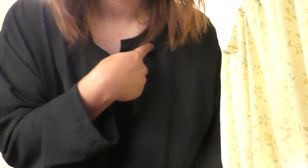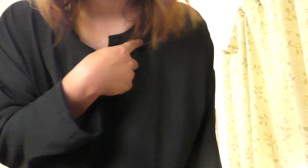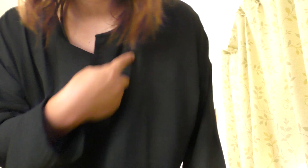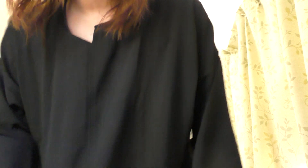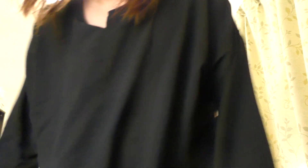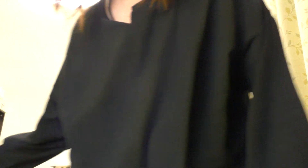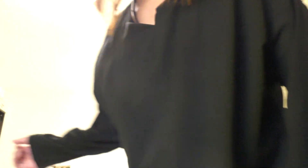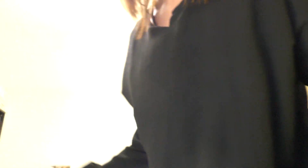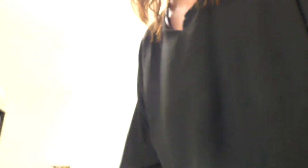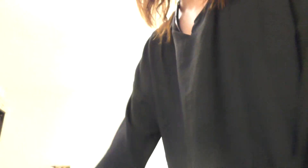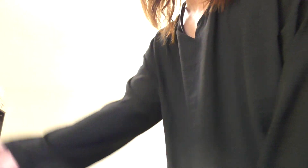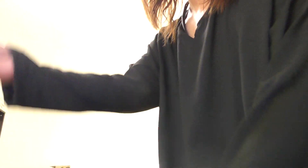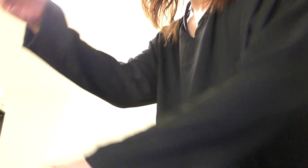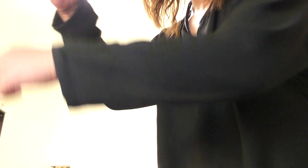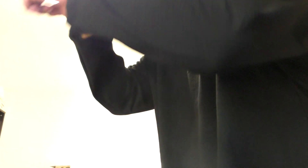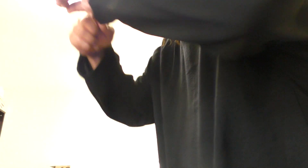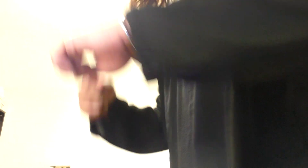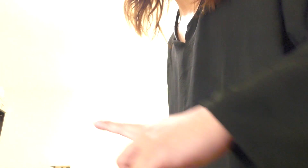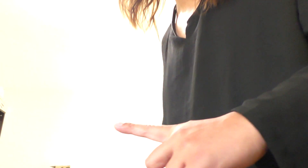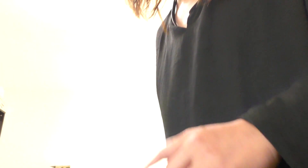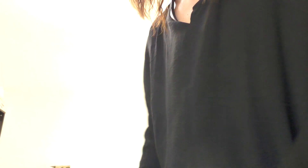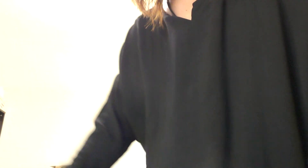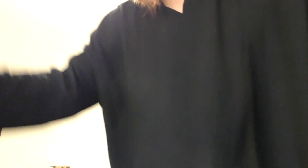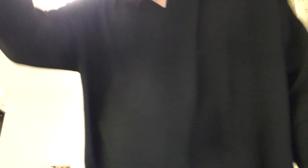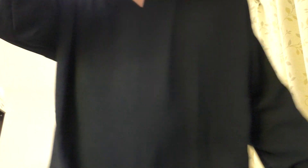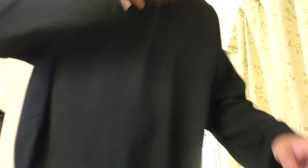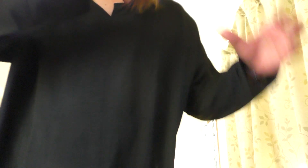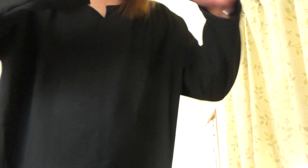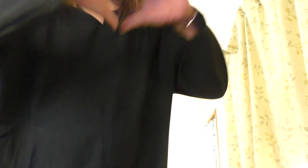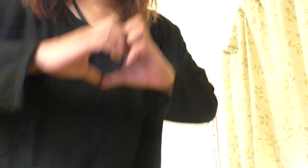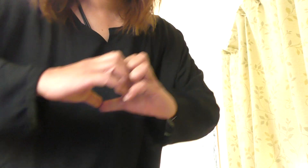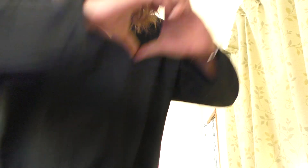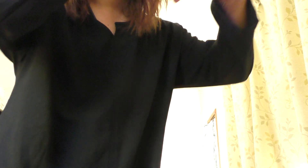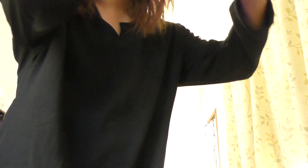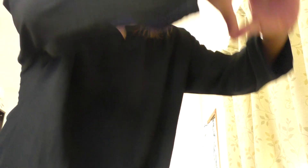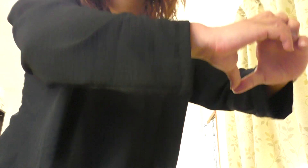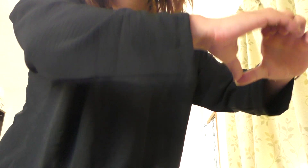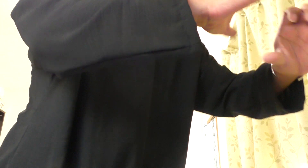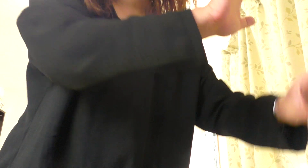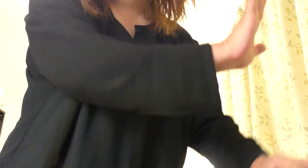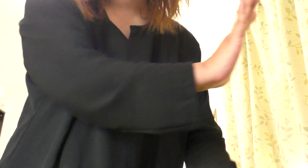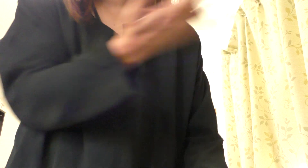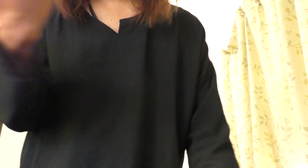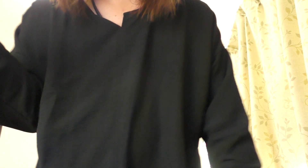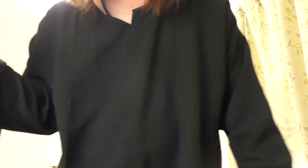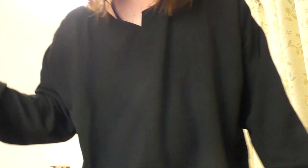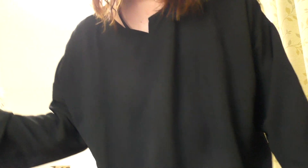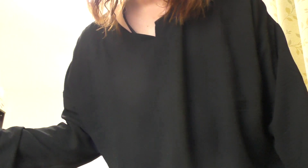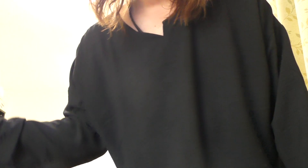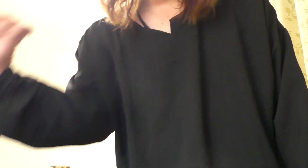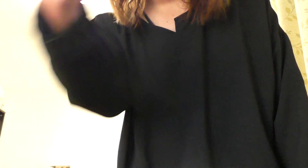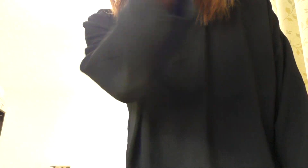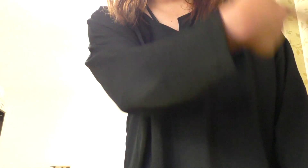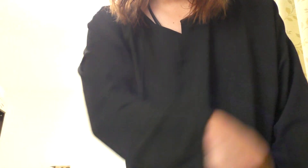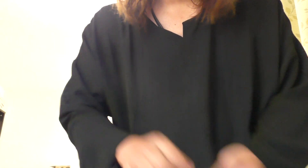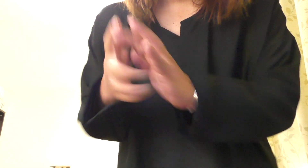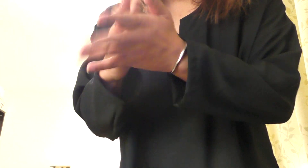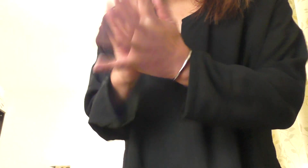again Last Christmas I gave you my heart But the very next day you